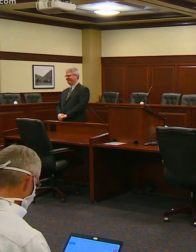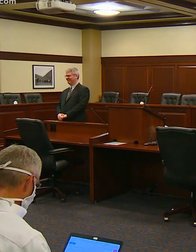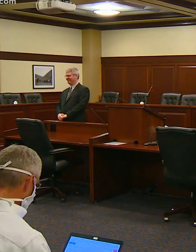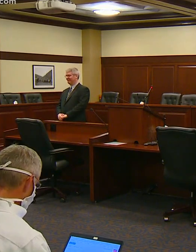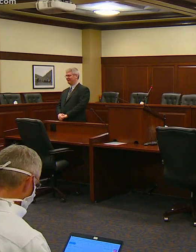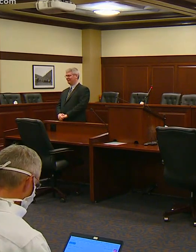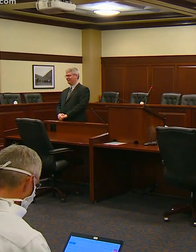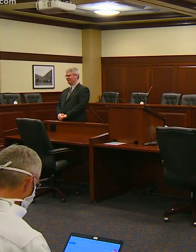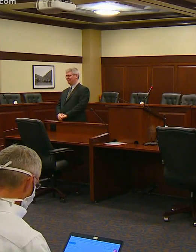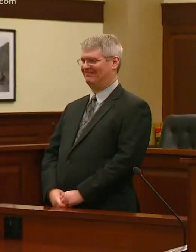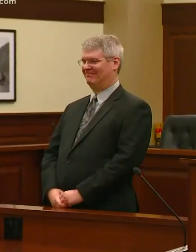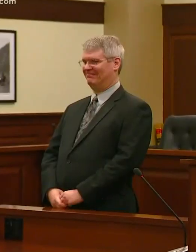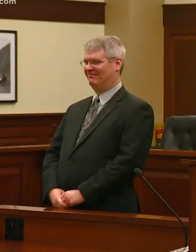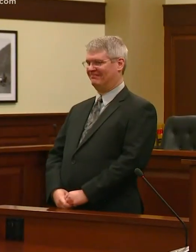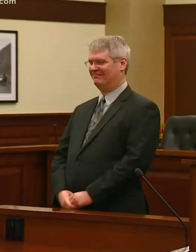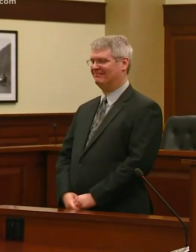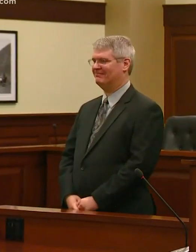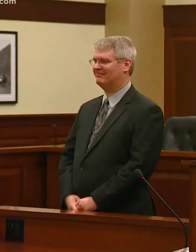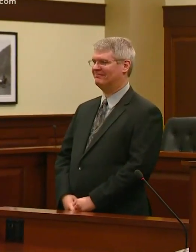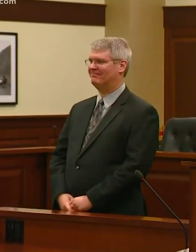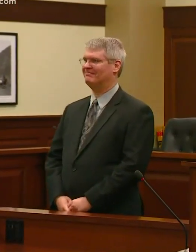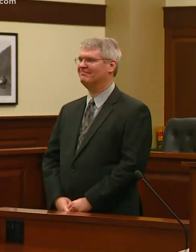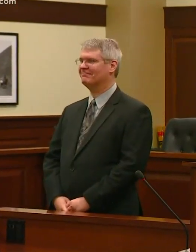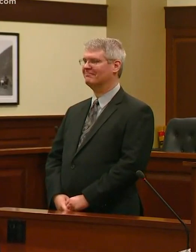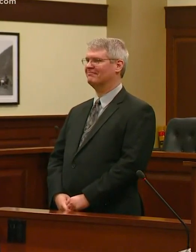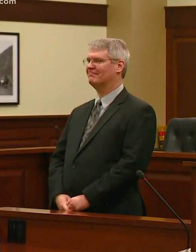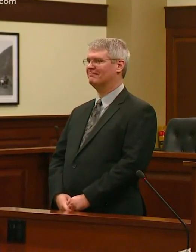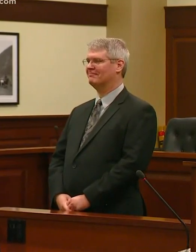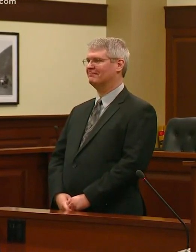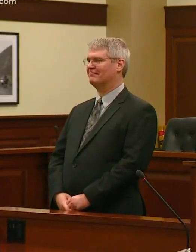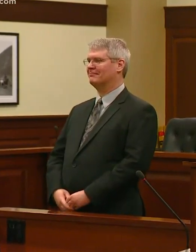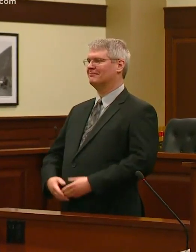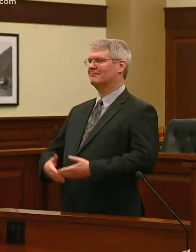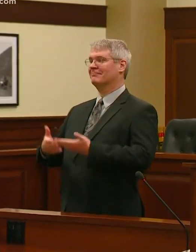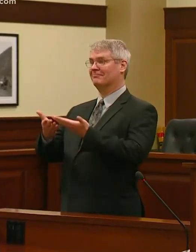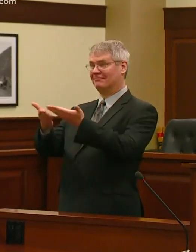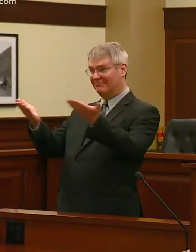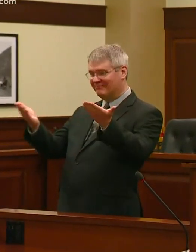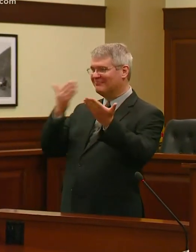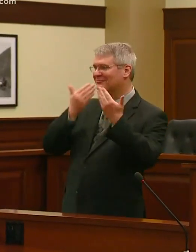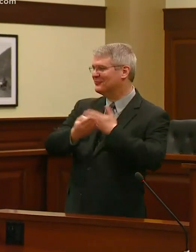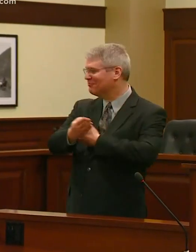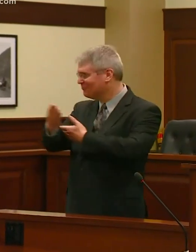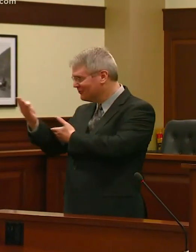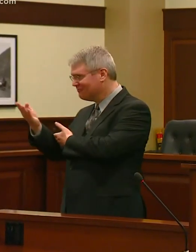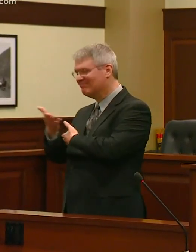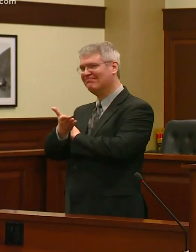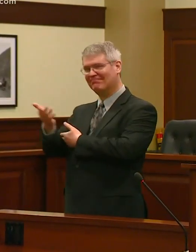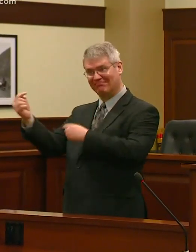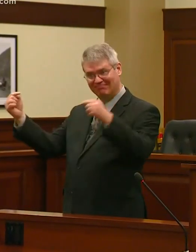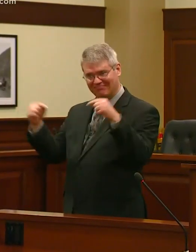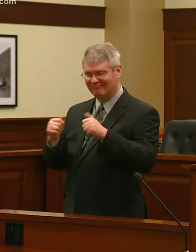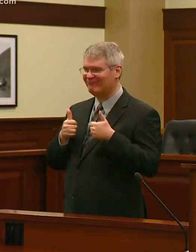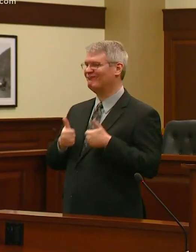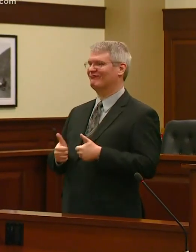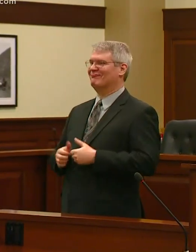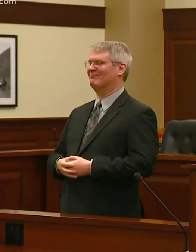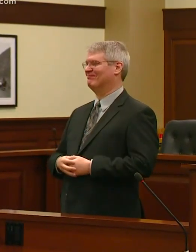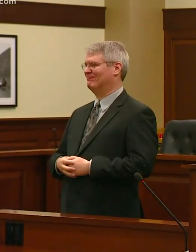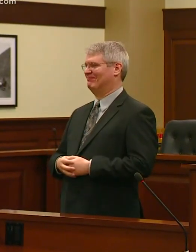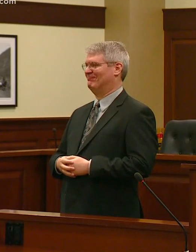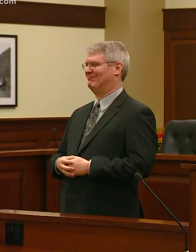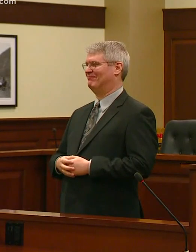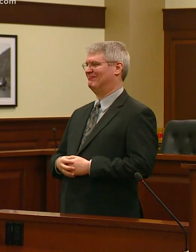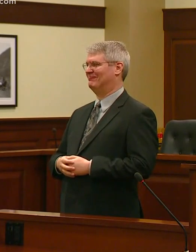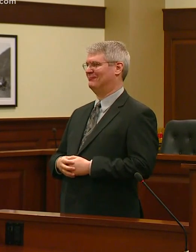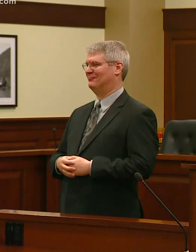for part-time work. Again, this is totally unrelated to unemployment benefits. The idea, though, is to get the economy going. Governor Little